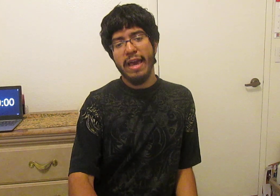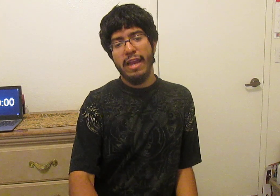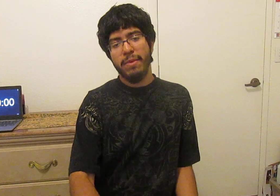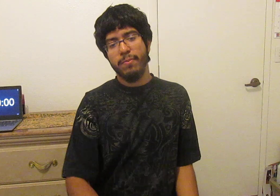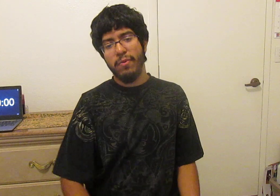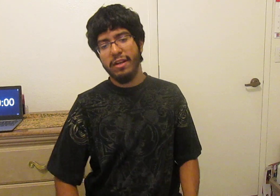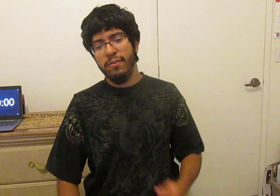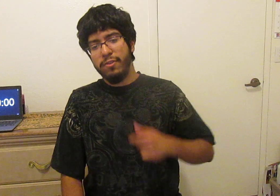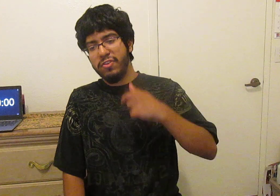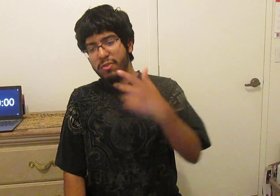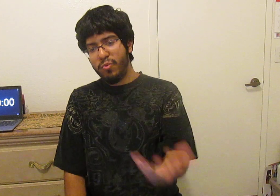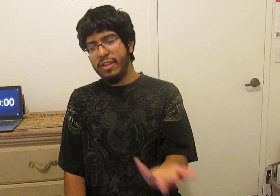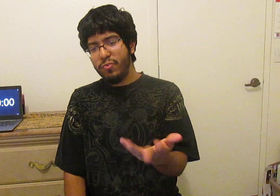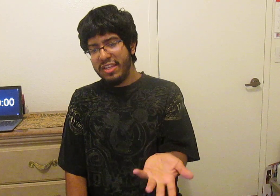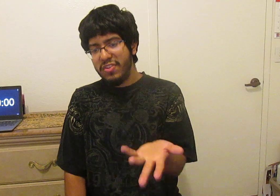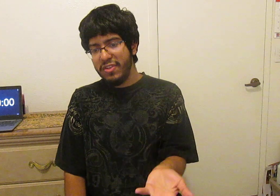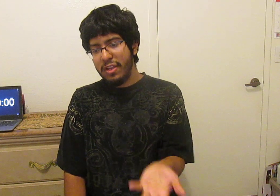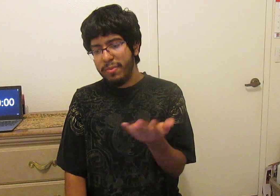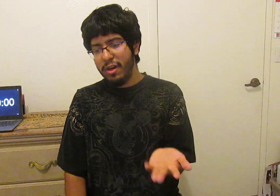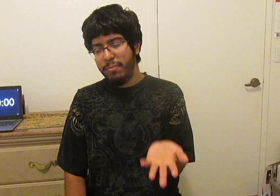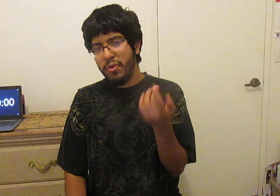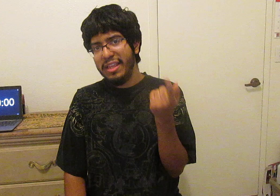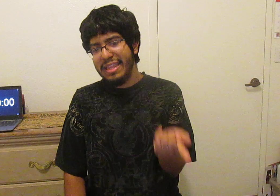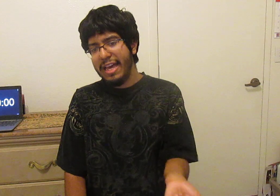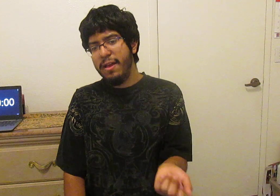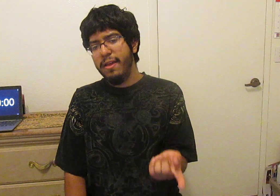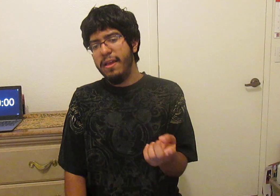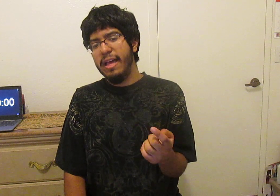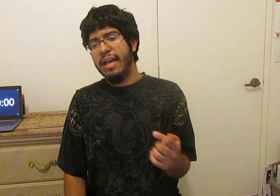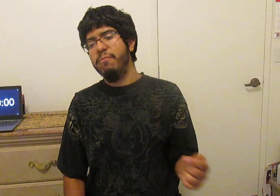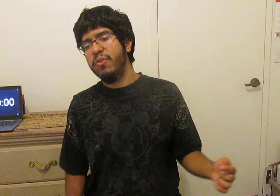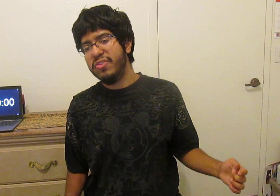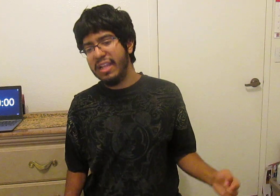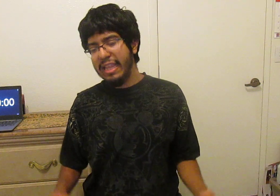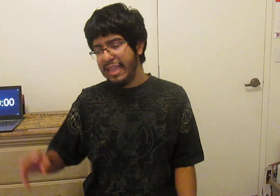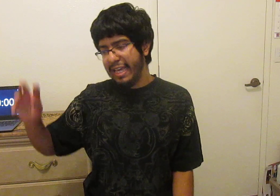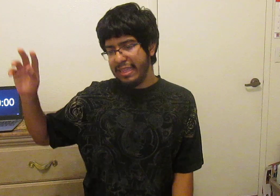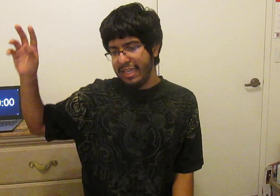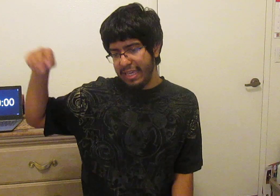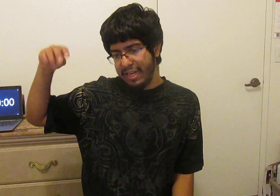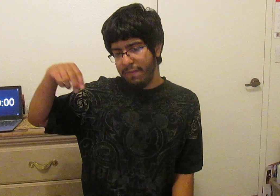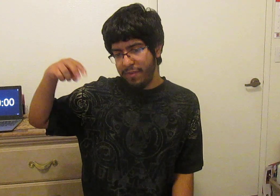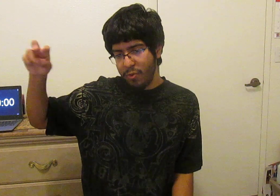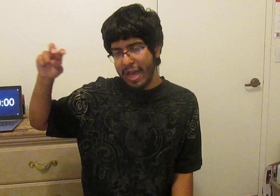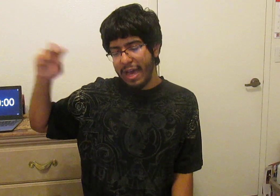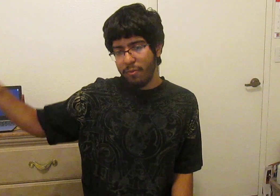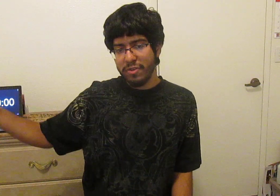anime I'll be reacting to for the summer 2020 season I'll be uploading that most likely in a few hours